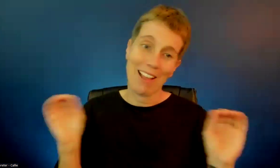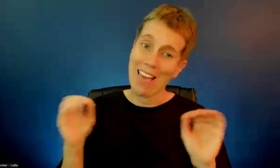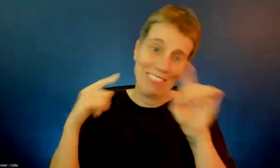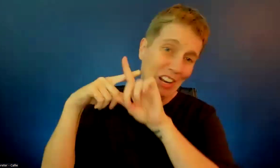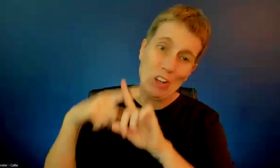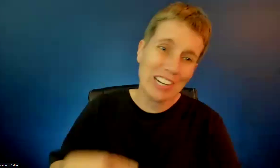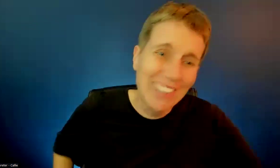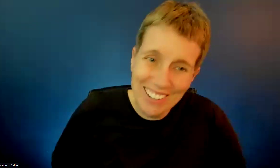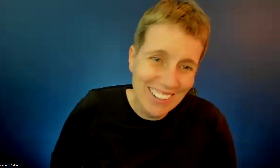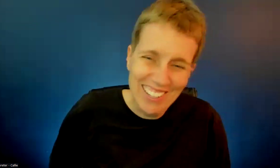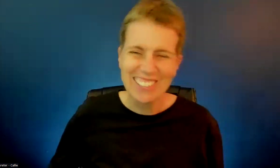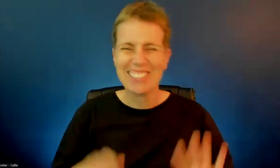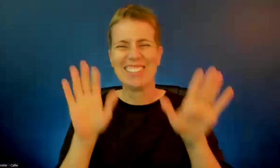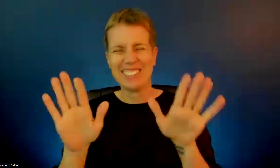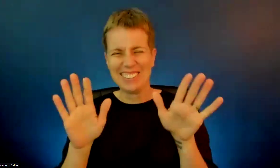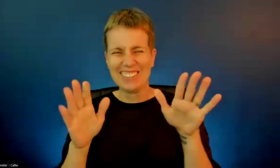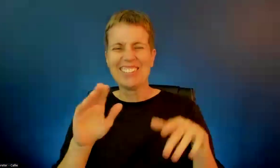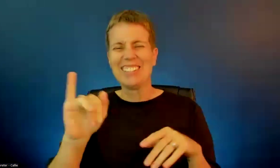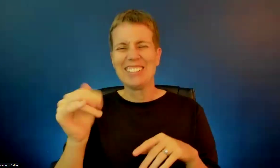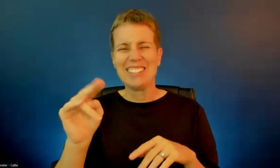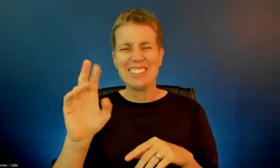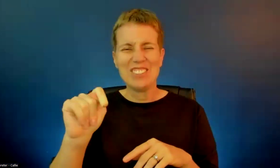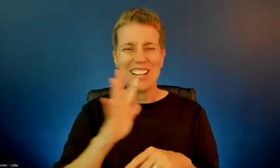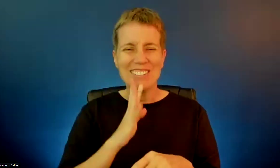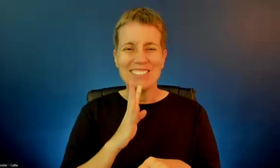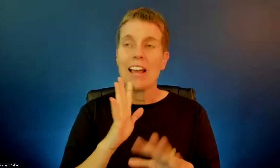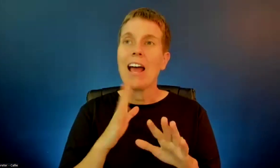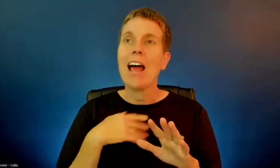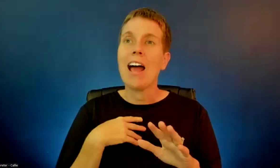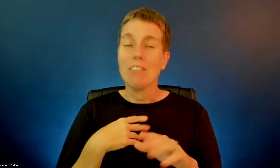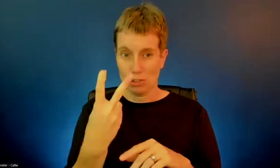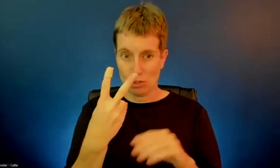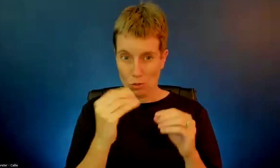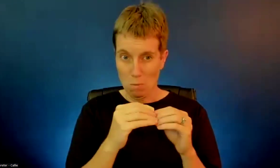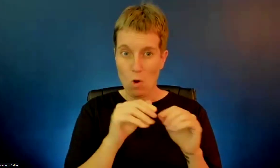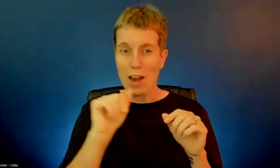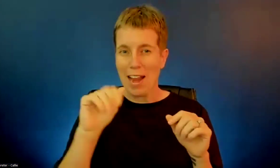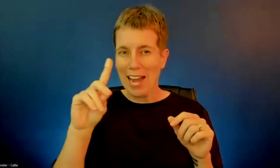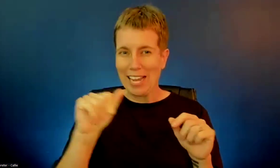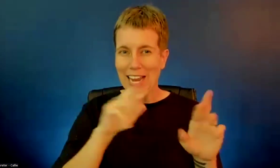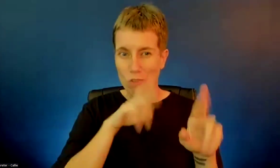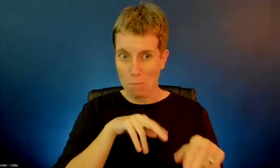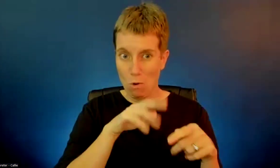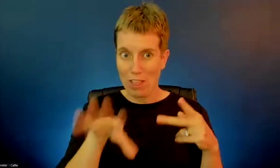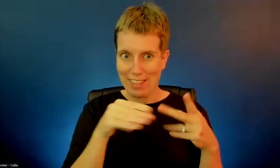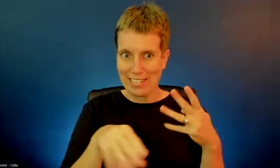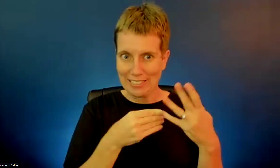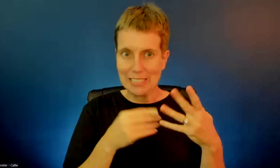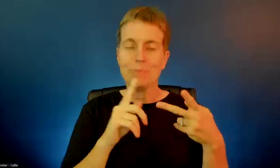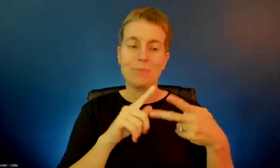two more brief ADA report things to share. One,